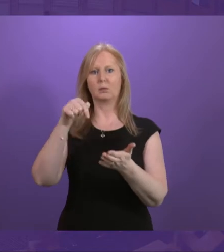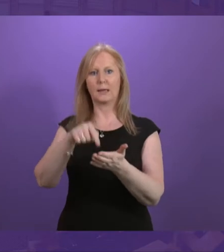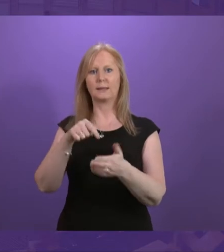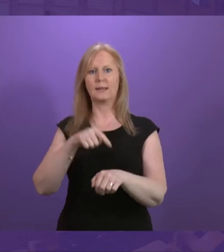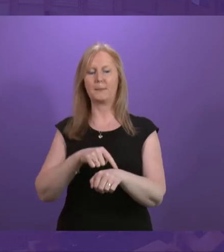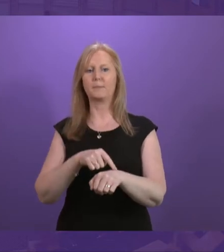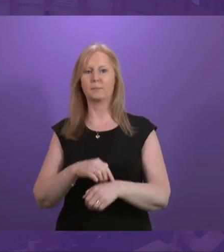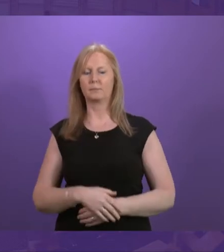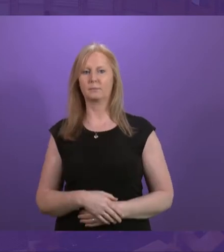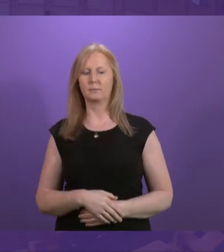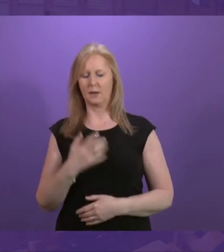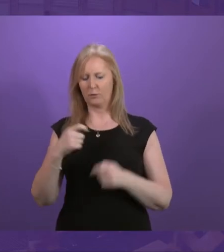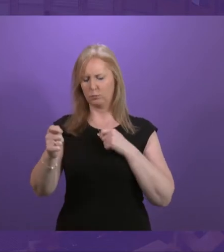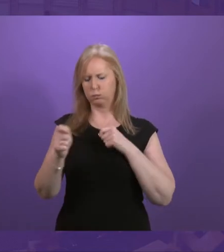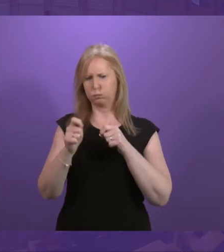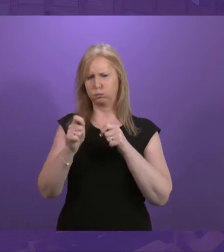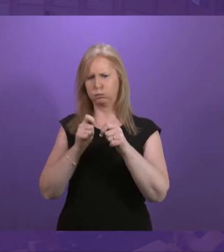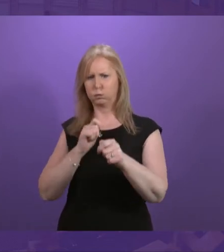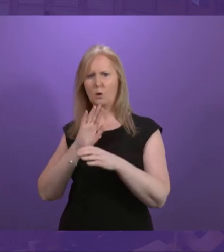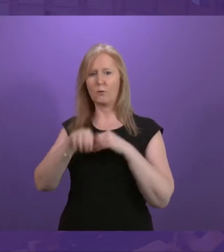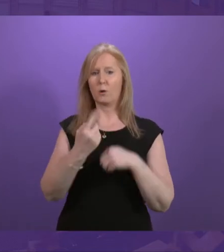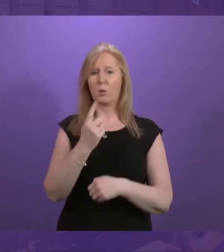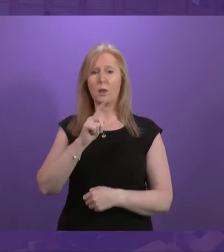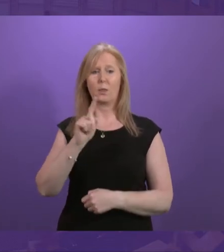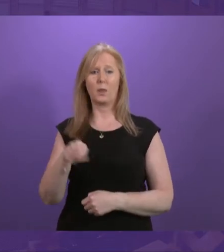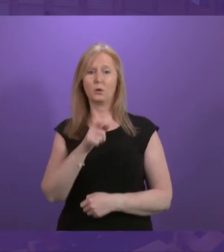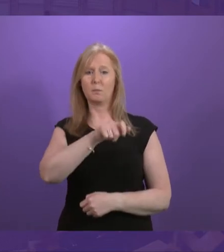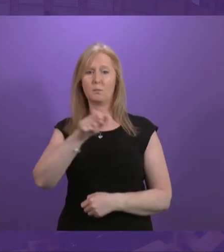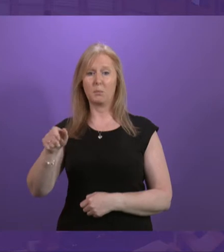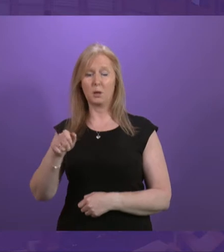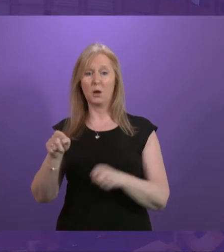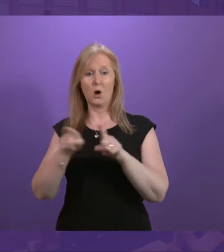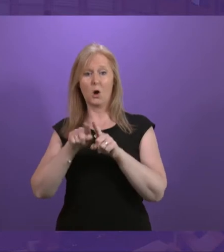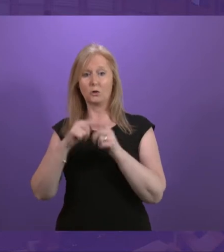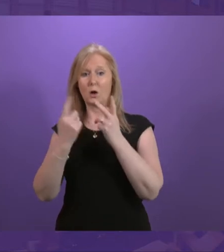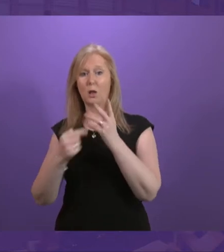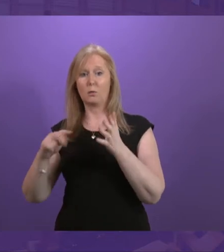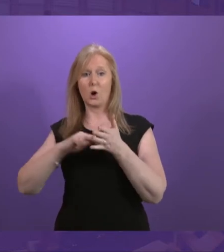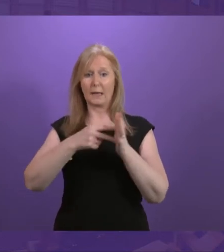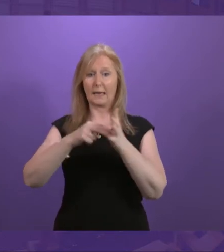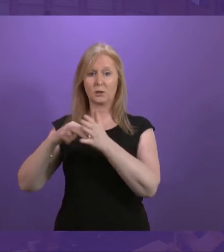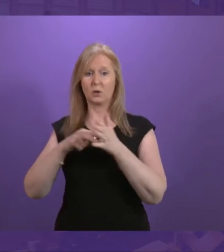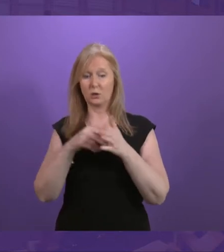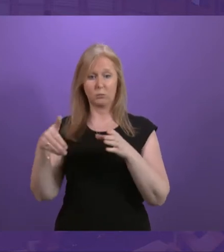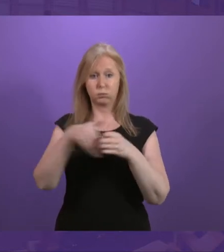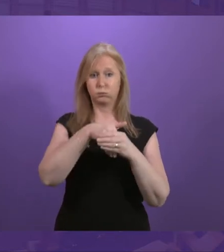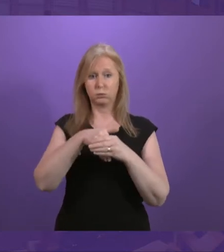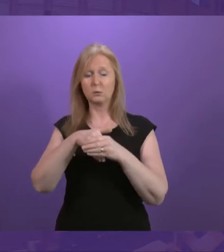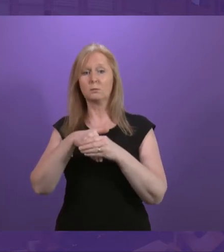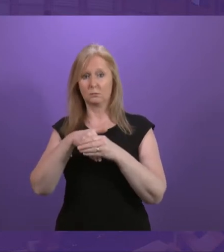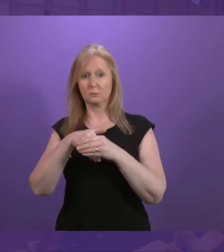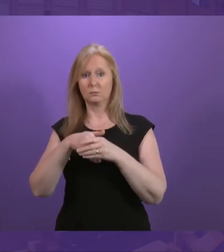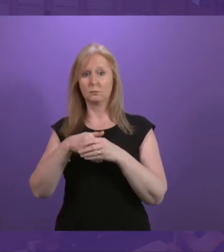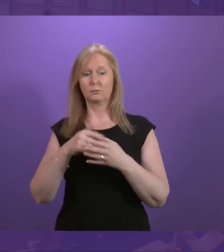shaped by the input of over a thousand individuals and dozens of organisations and covers many aspects, including, of course,